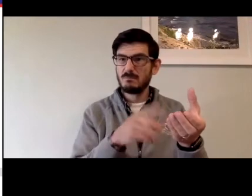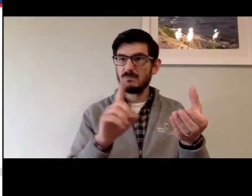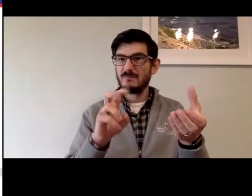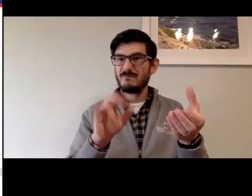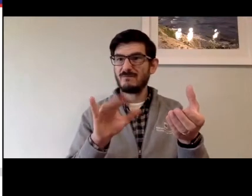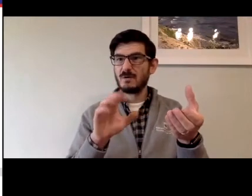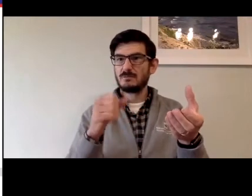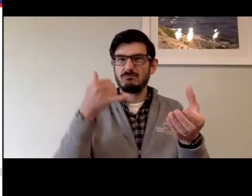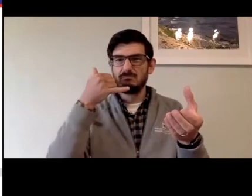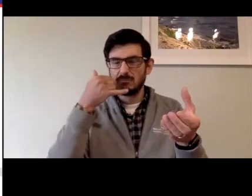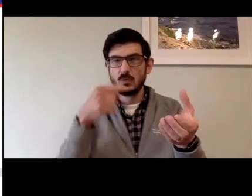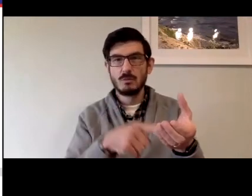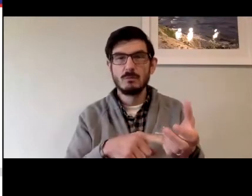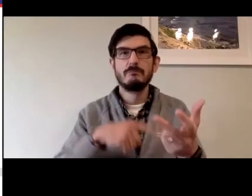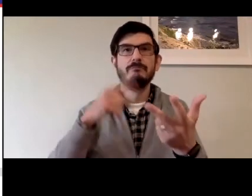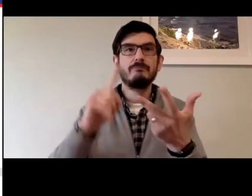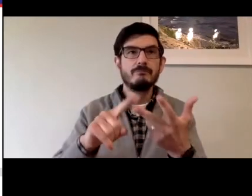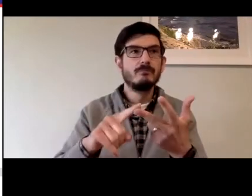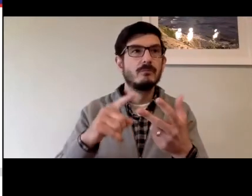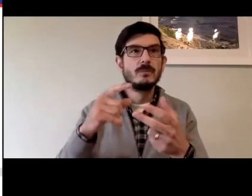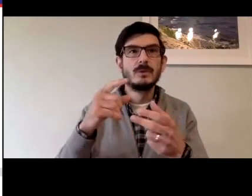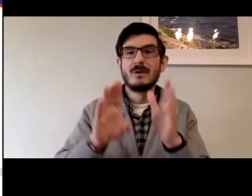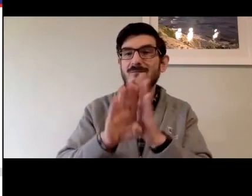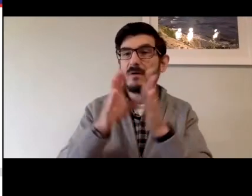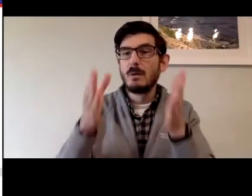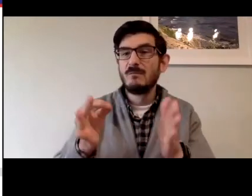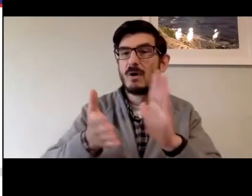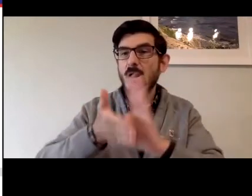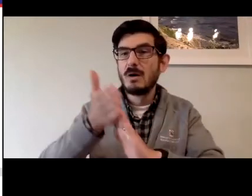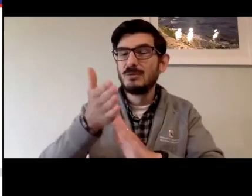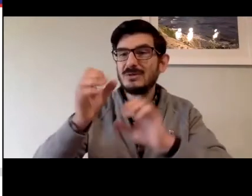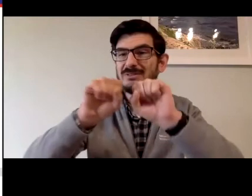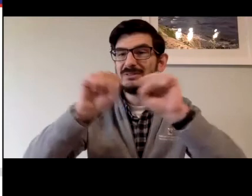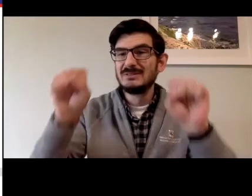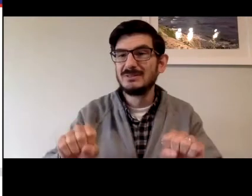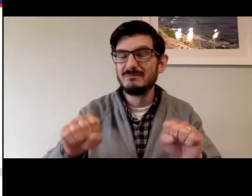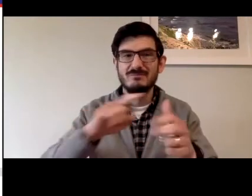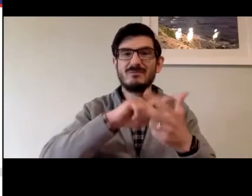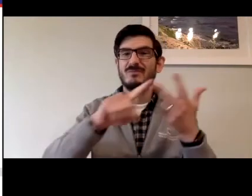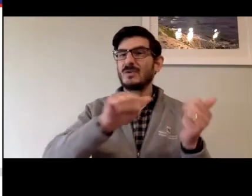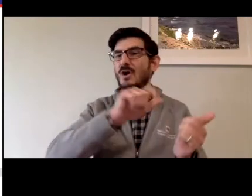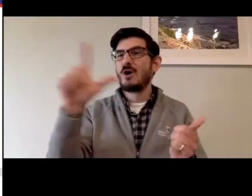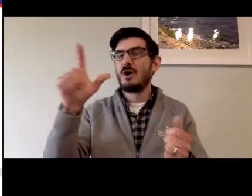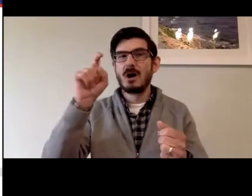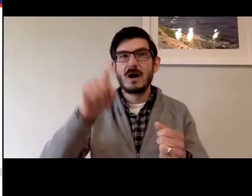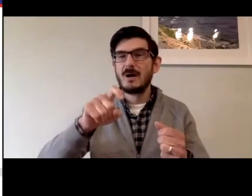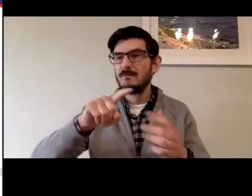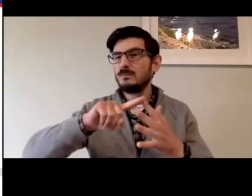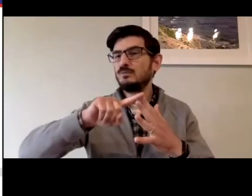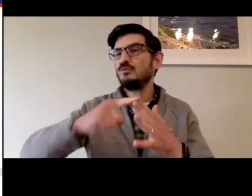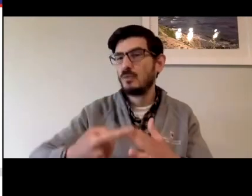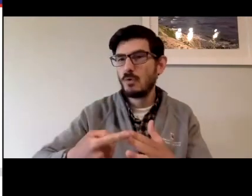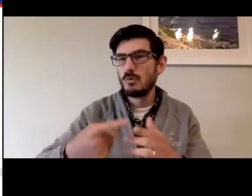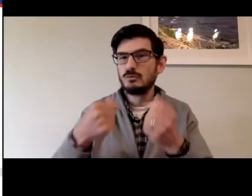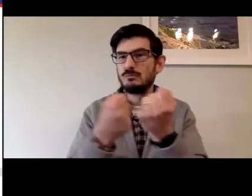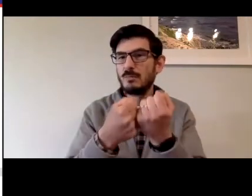manufacturers of the particular devices, and among the developers of the operating systems, all